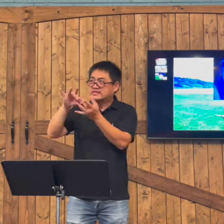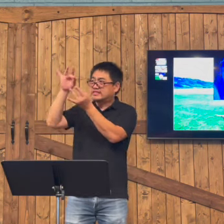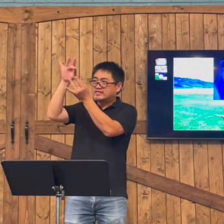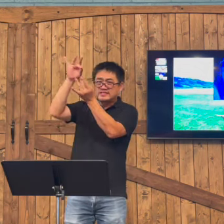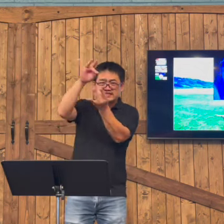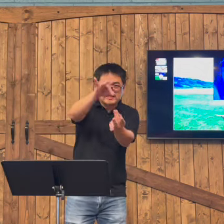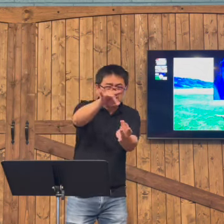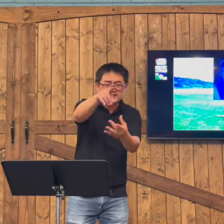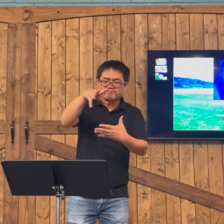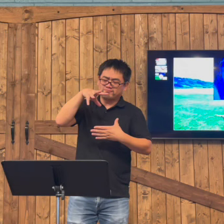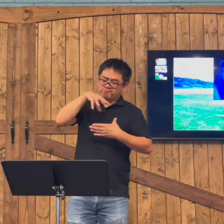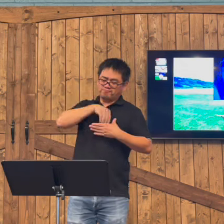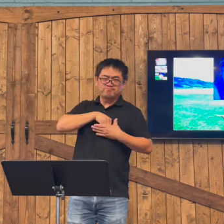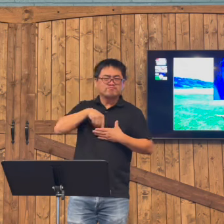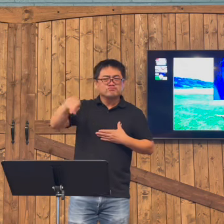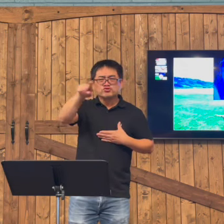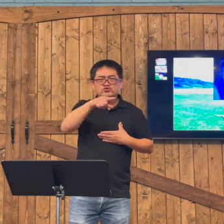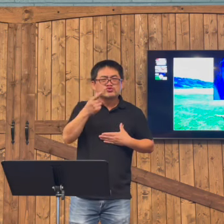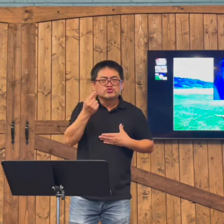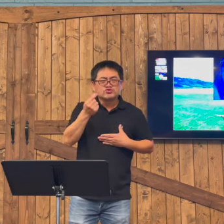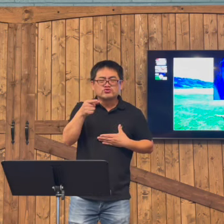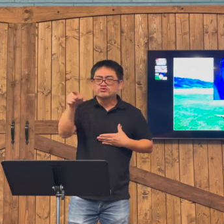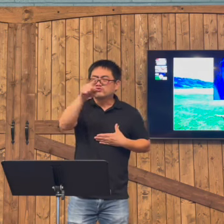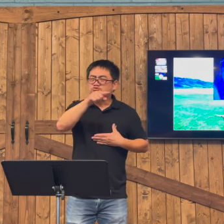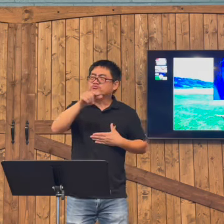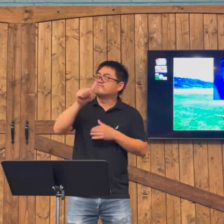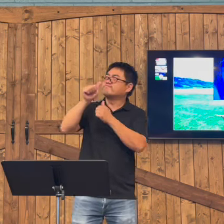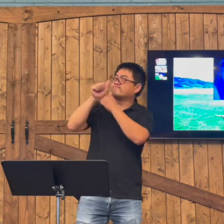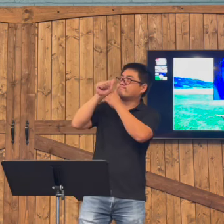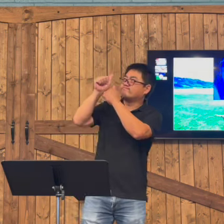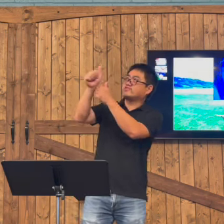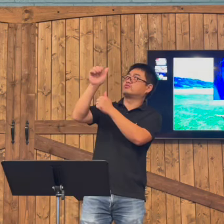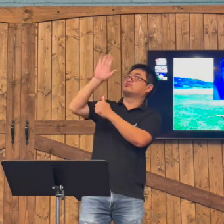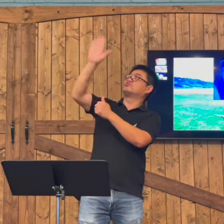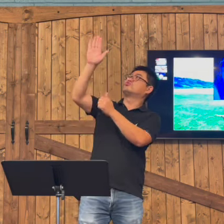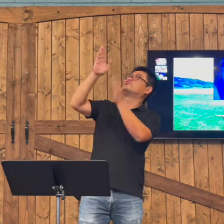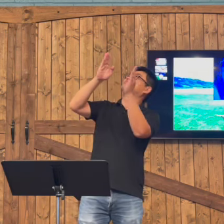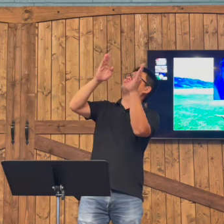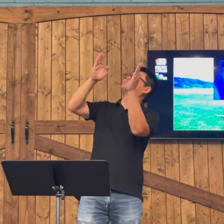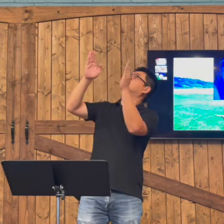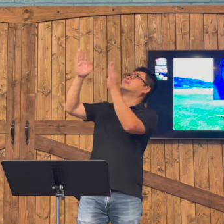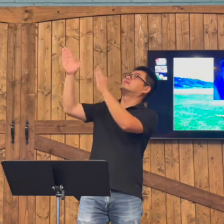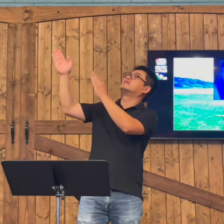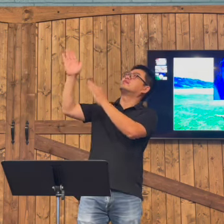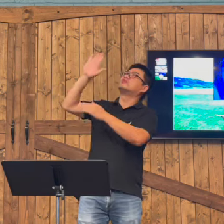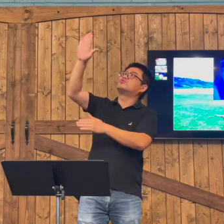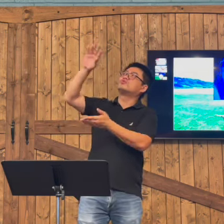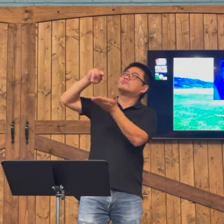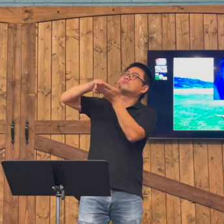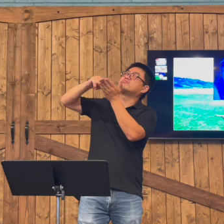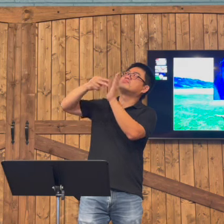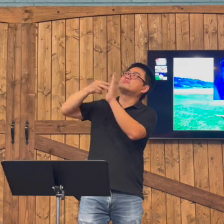But Jesus said that he is going to provide the Holy Spirit inside of you. So that you would be able to